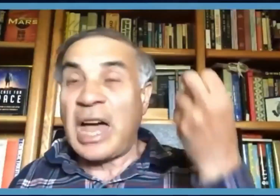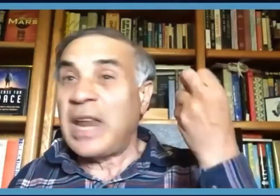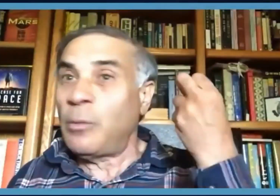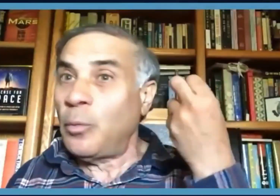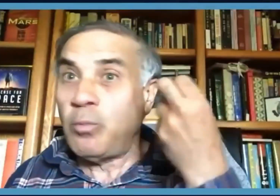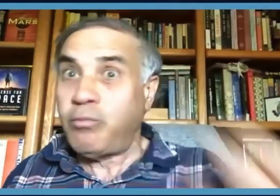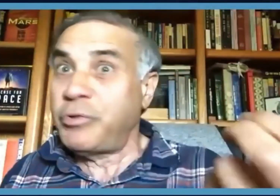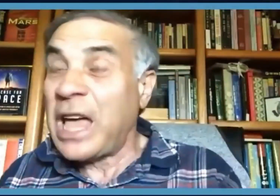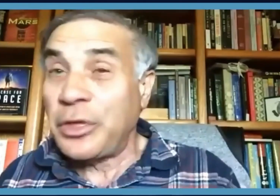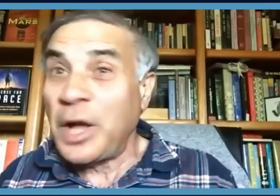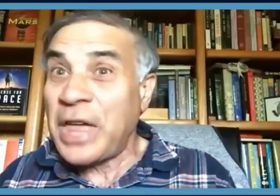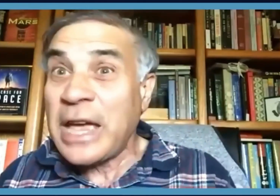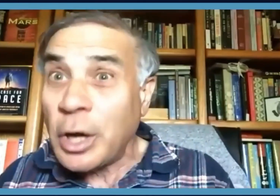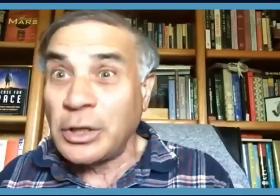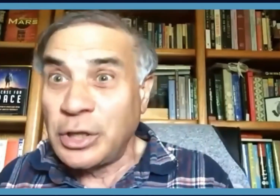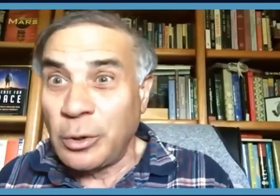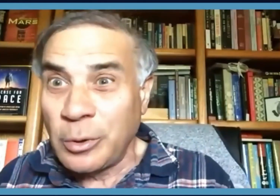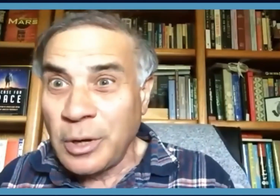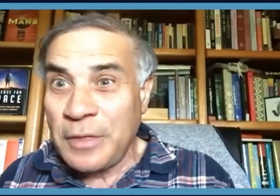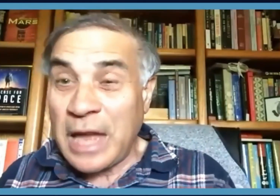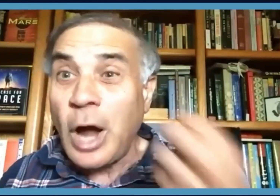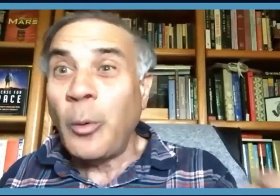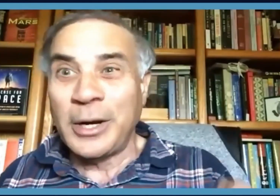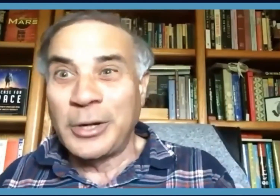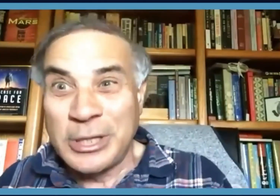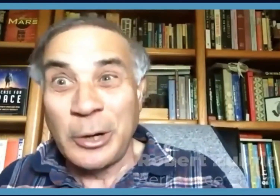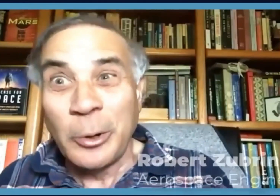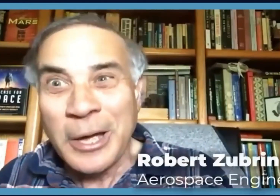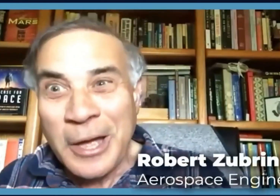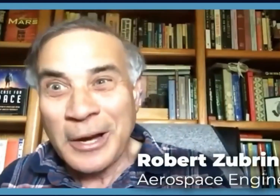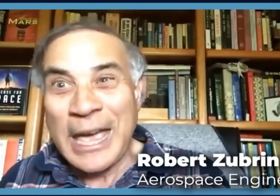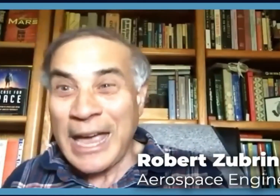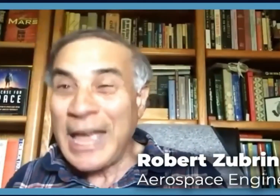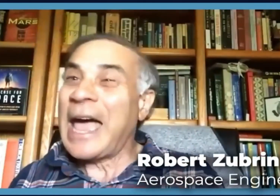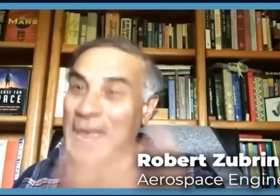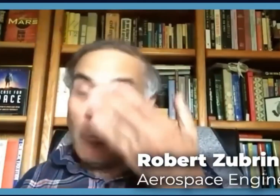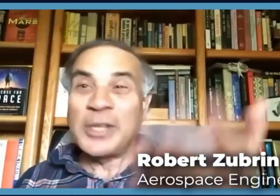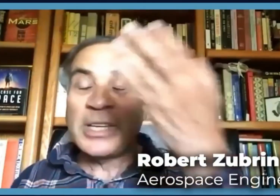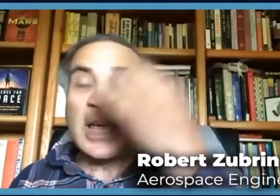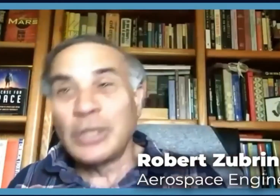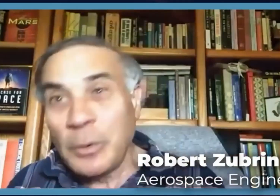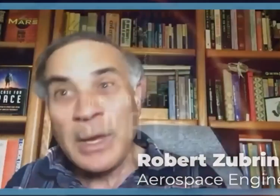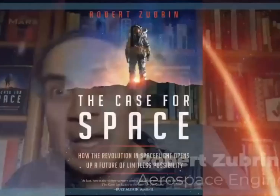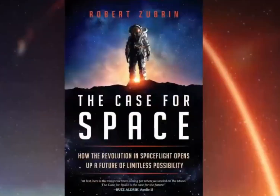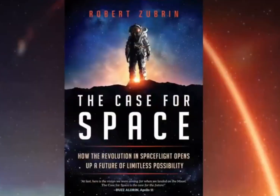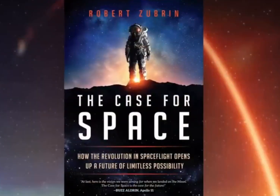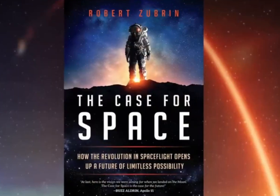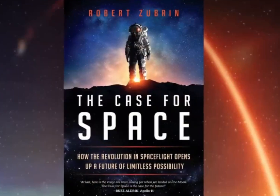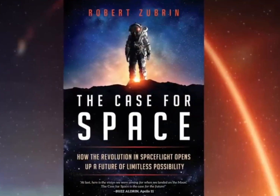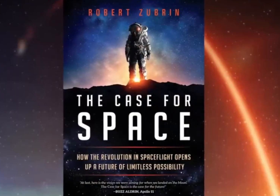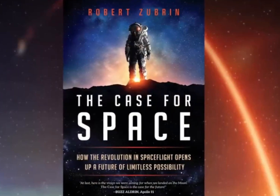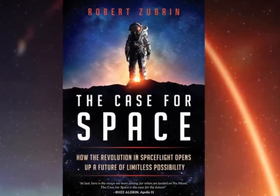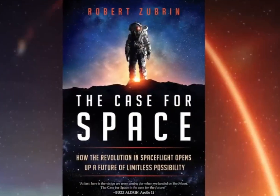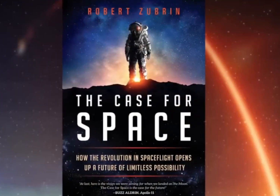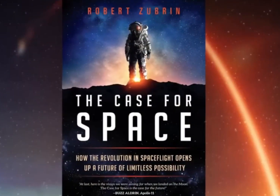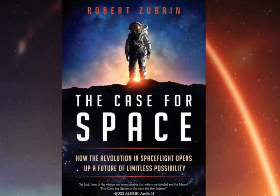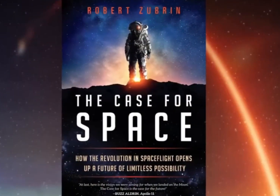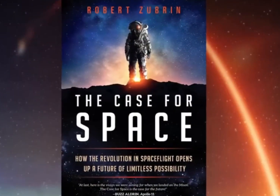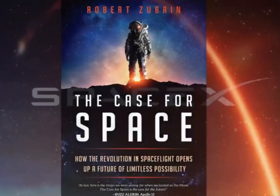that they thought they couldn't do, that no one could do. Robert Zubrin, author of The Case for Space, points out that